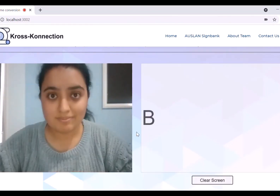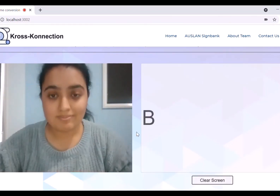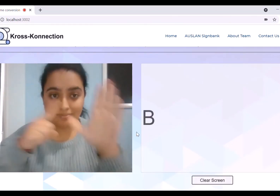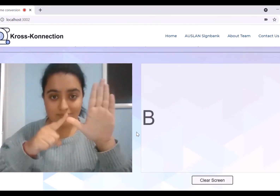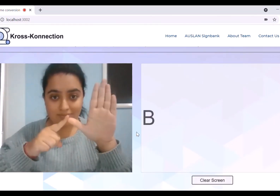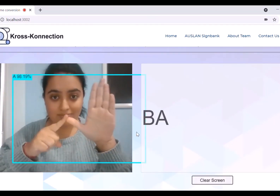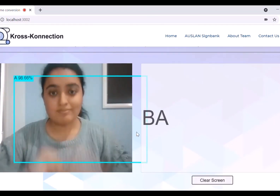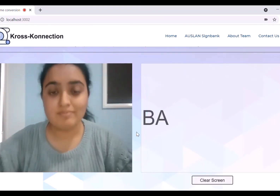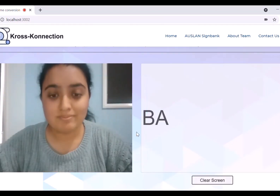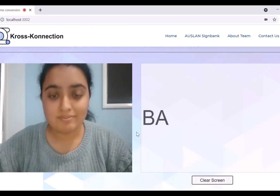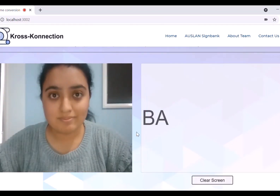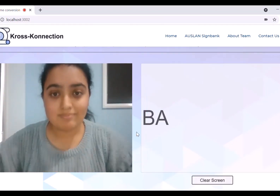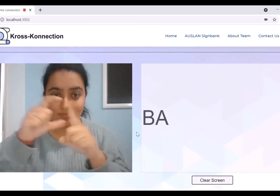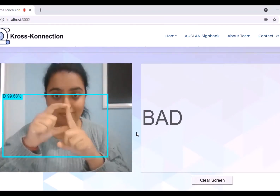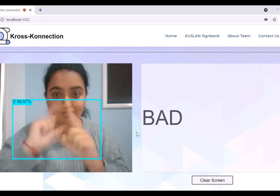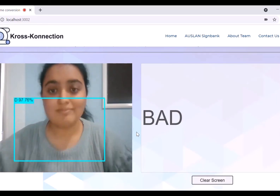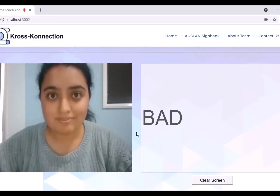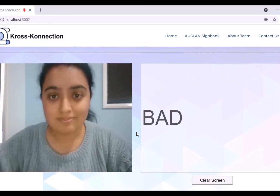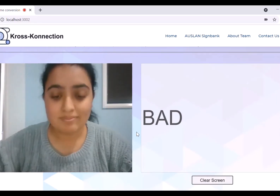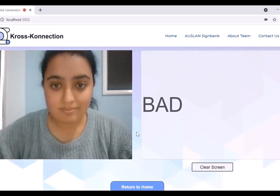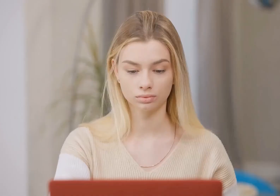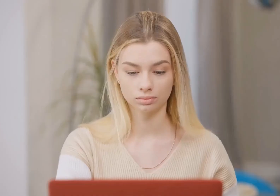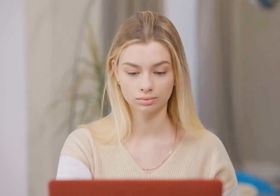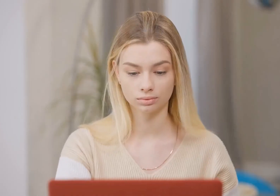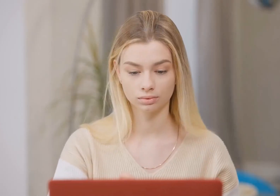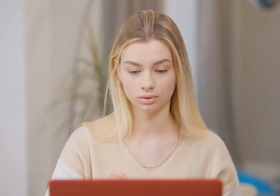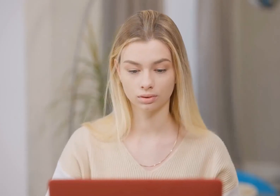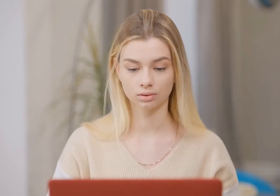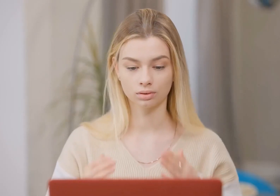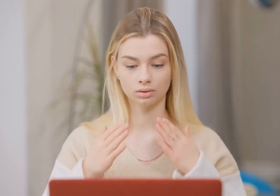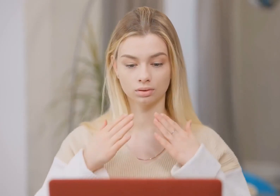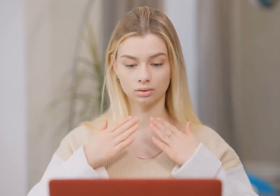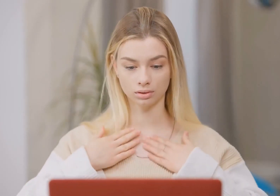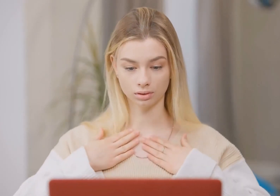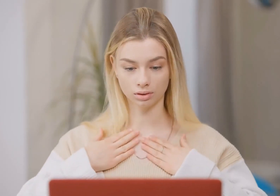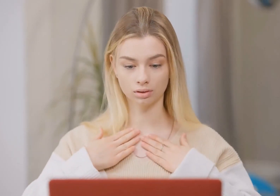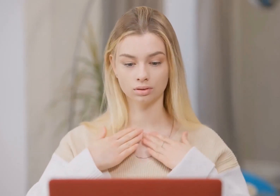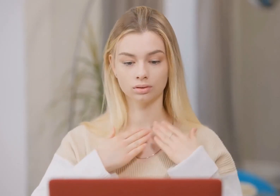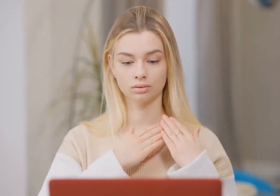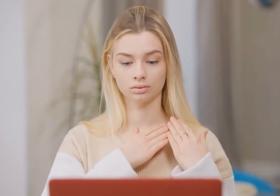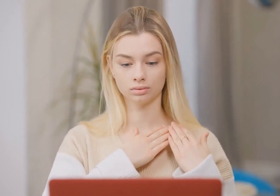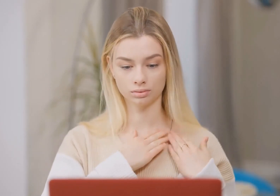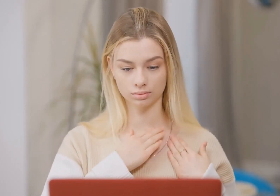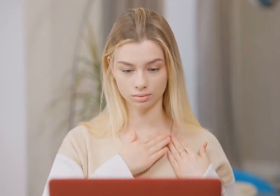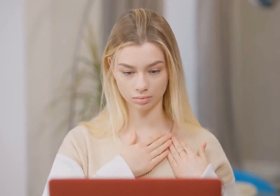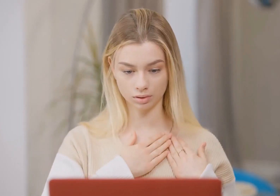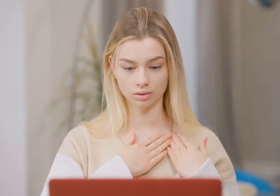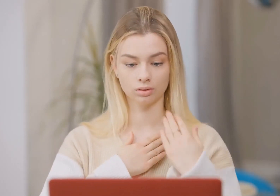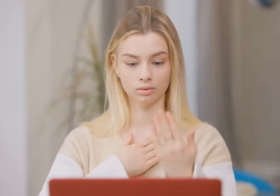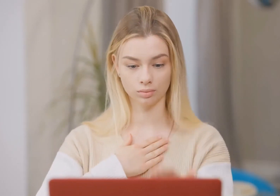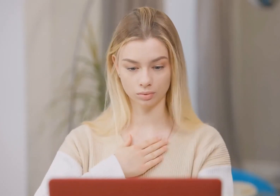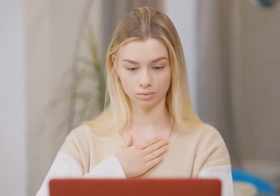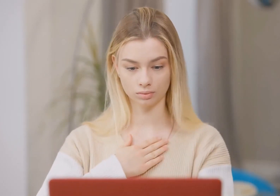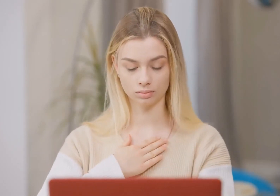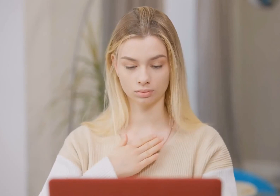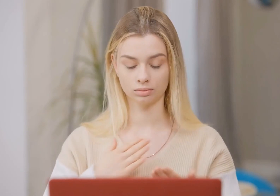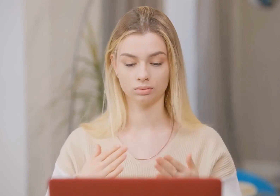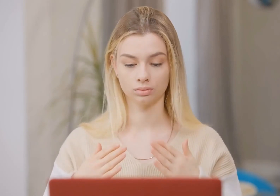until a user clicks on the clear screen button. At its smallest scale, this project can teach beginners how to fingerspell